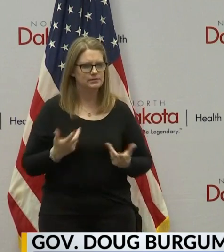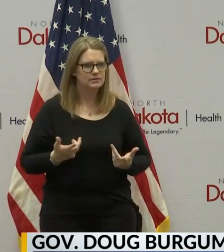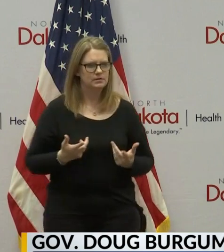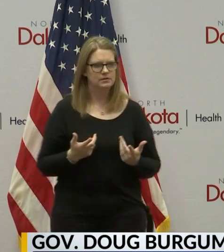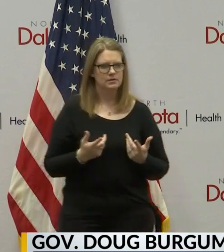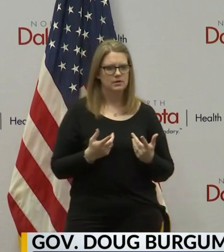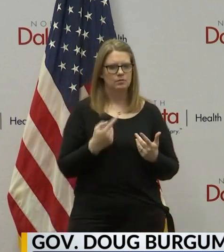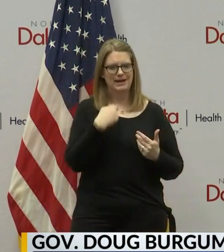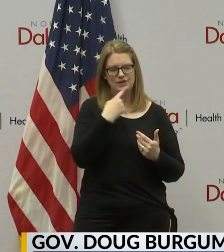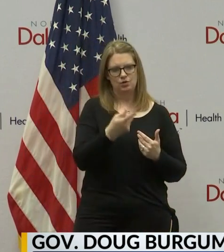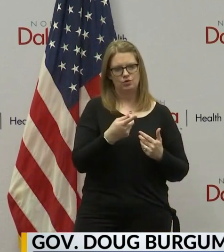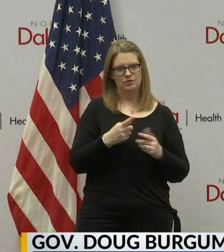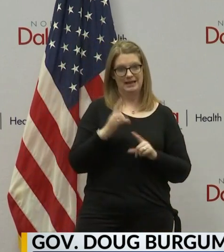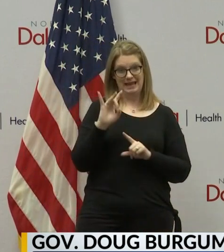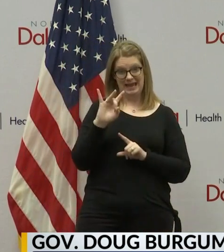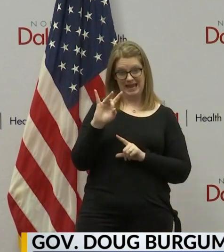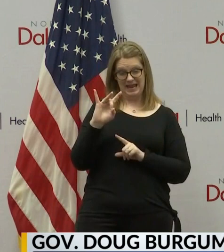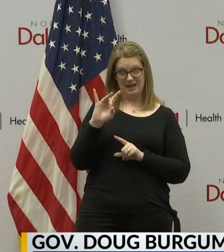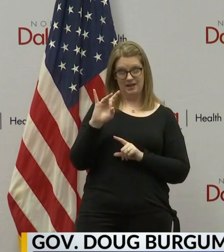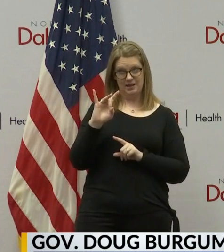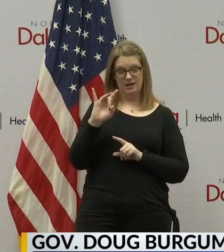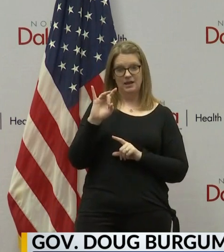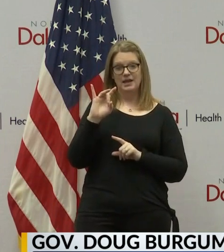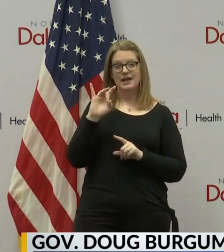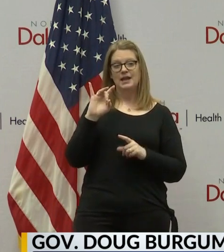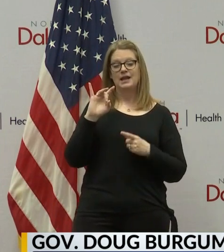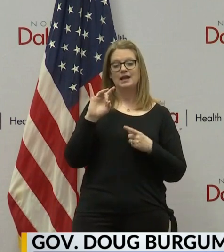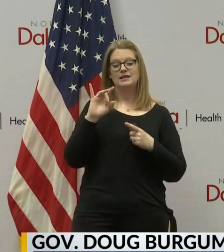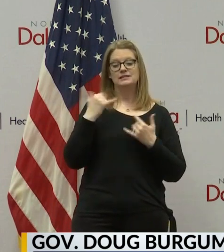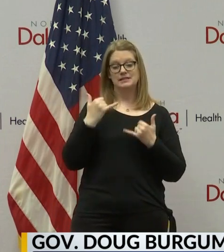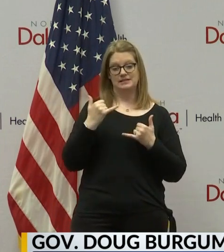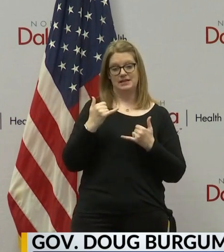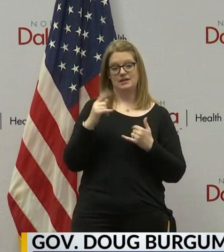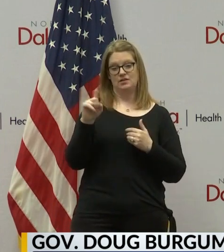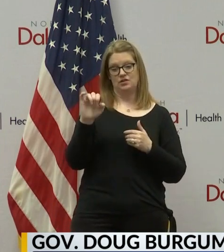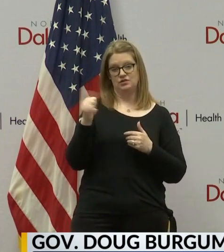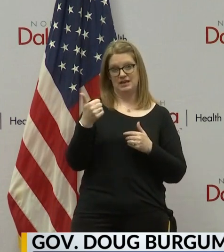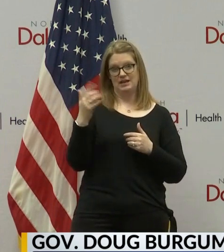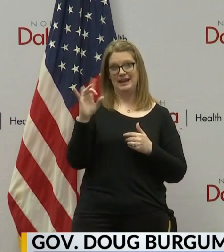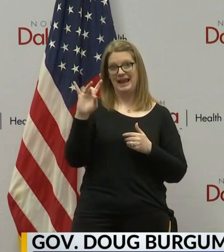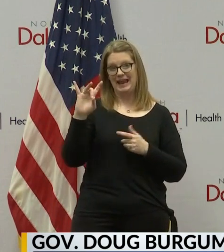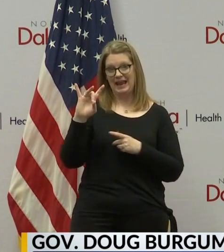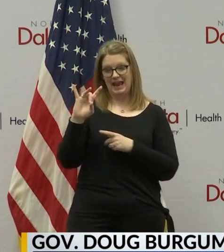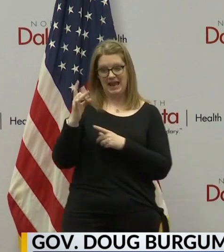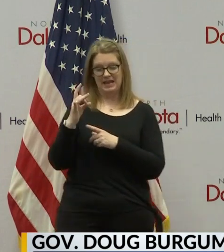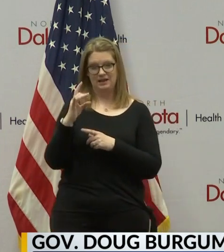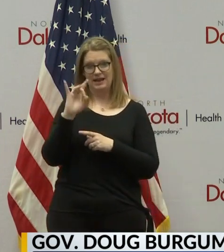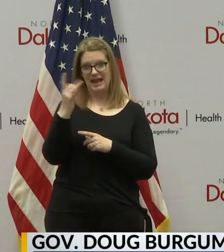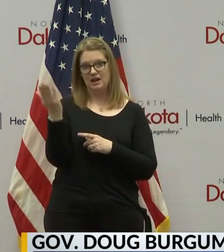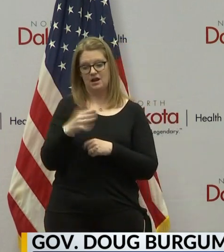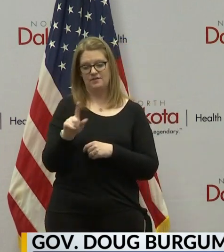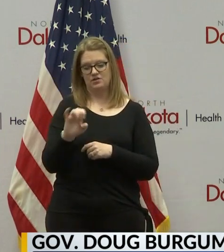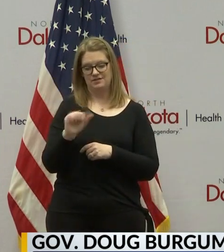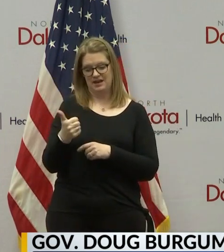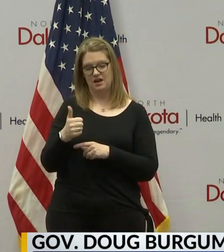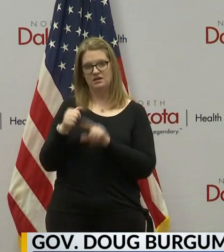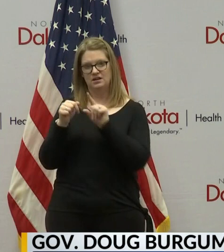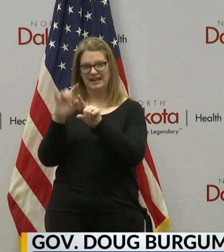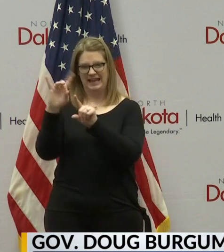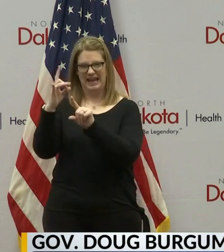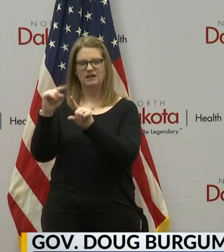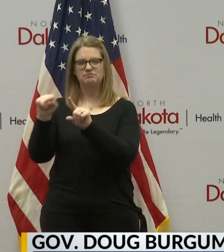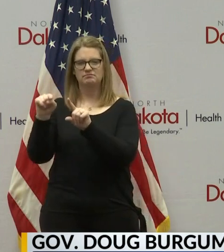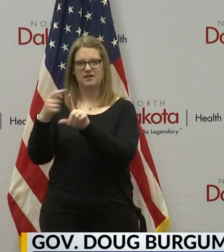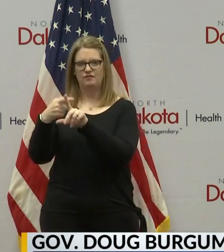know what I did share today, that eight of the one, eight of the known today of the 110 are known to be Minnesota residents. So, you know, vast